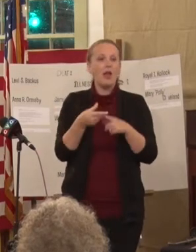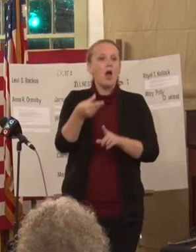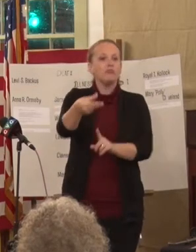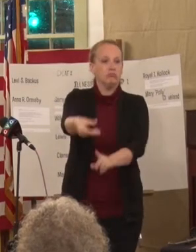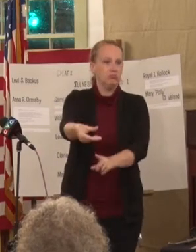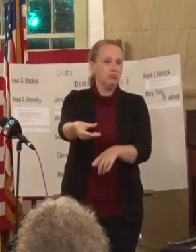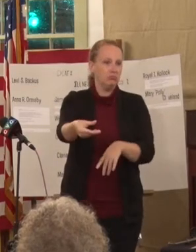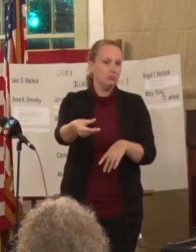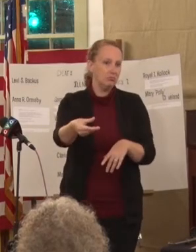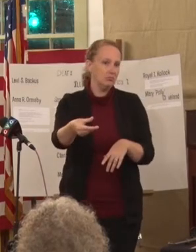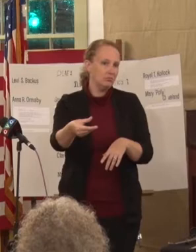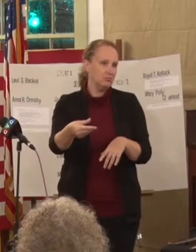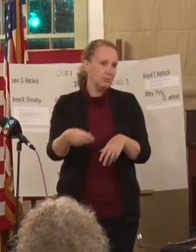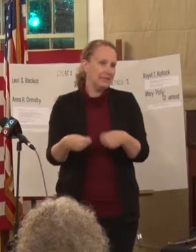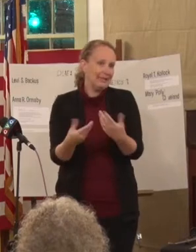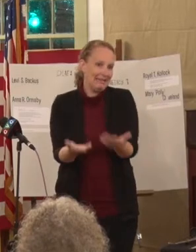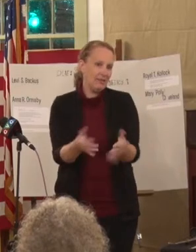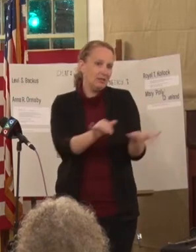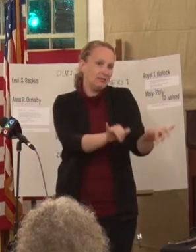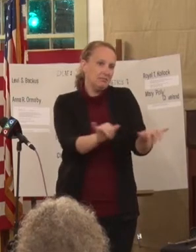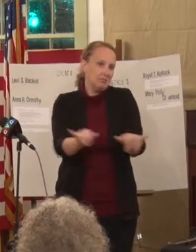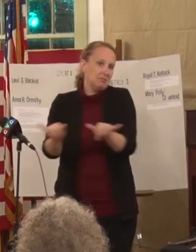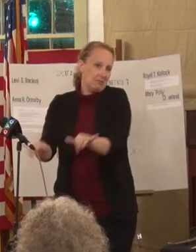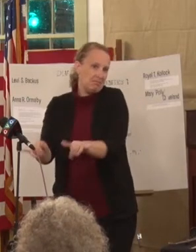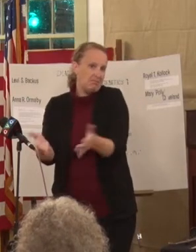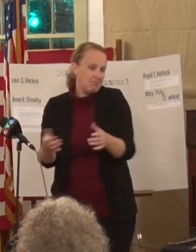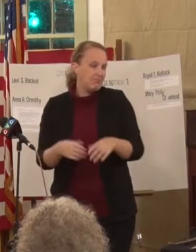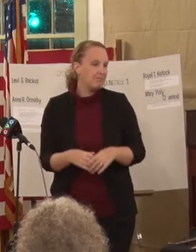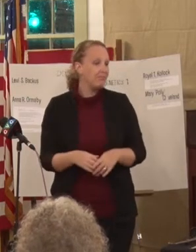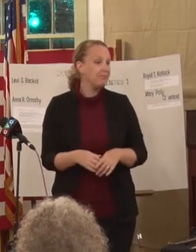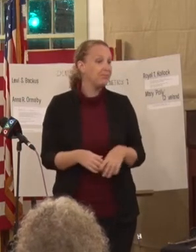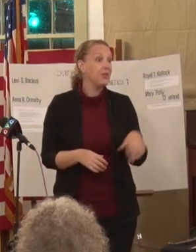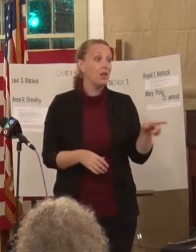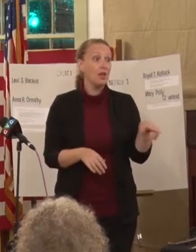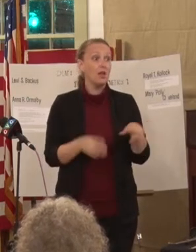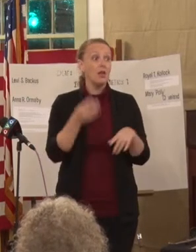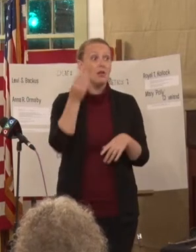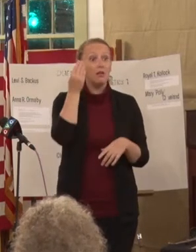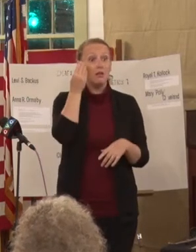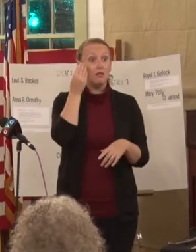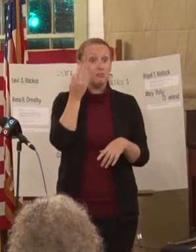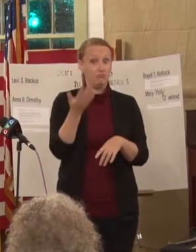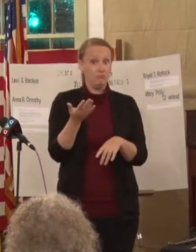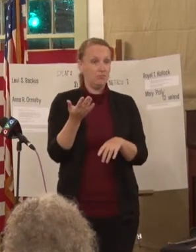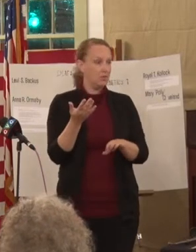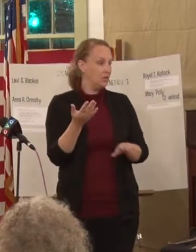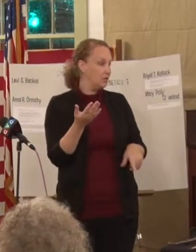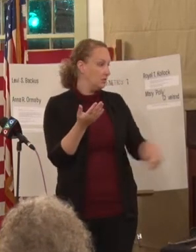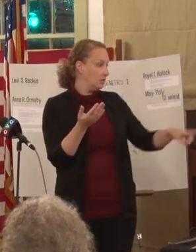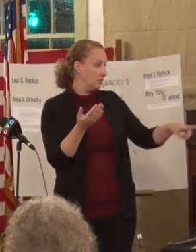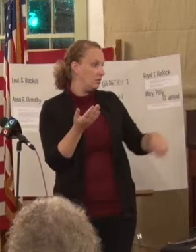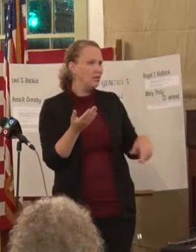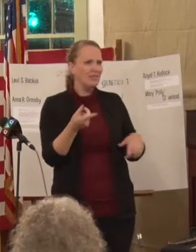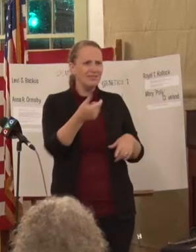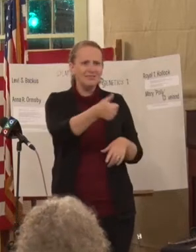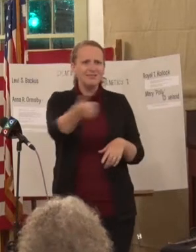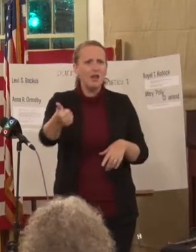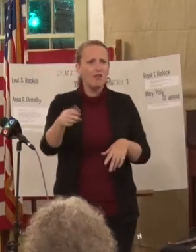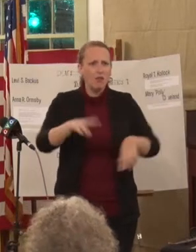were given a Bible. So they were all gonna read. And by the way, anything up here, look through it. it's meant to be picked